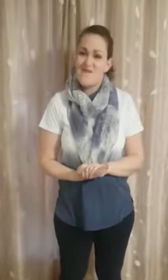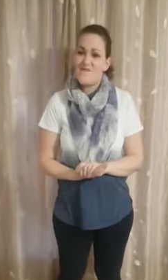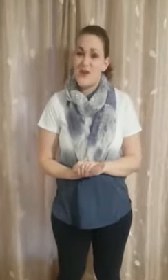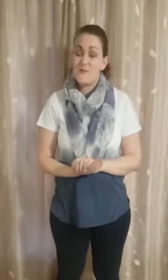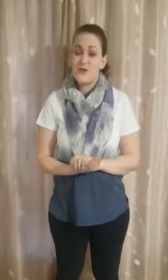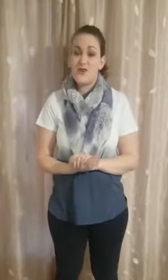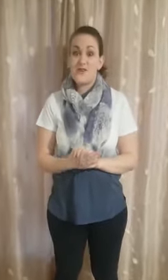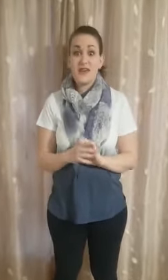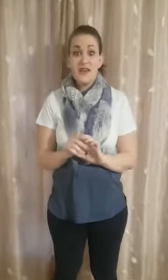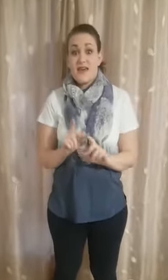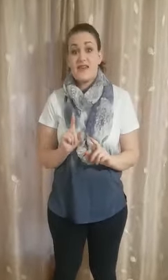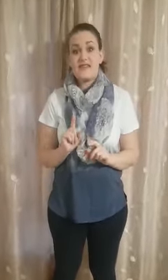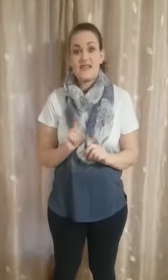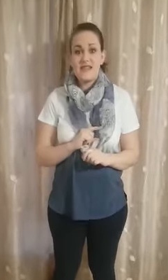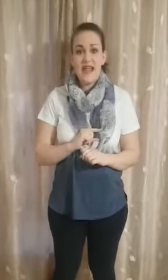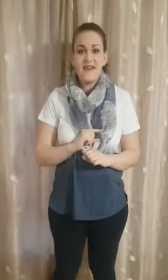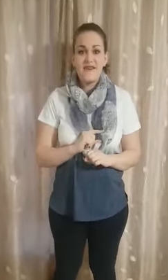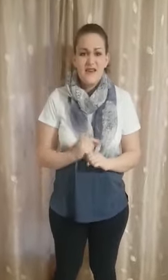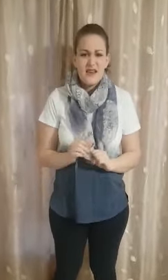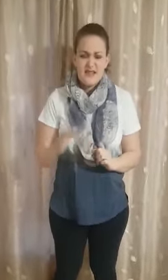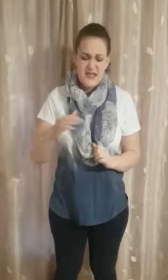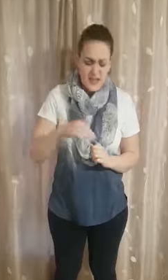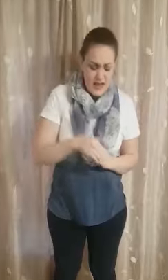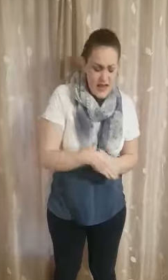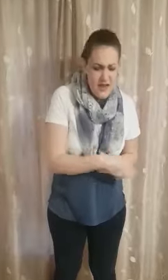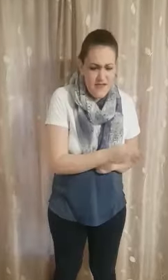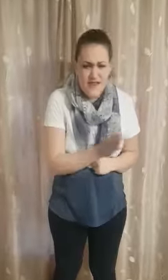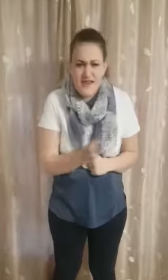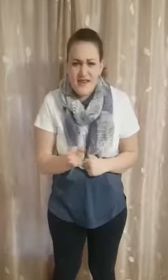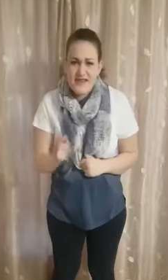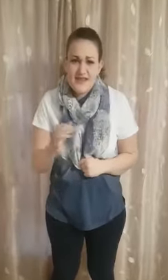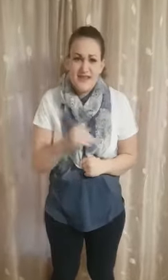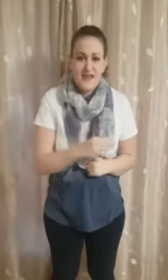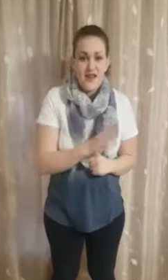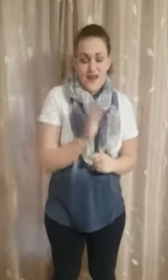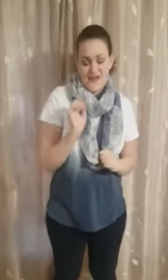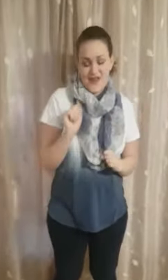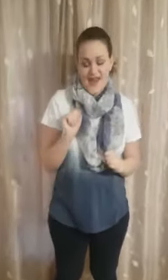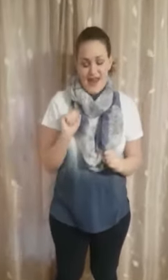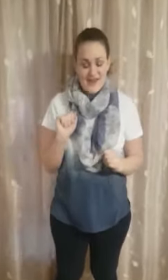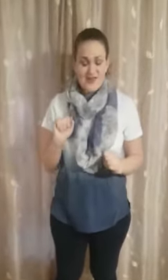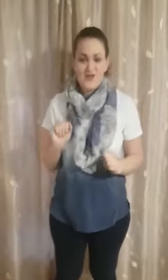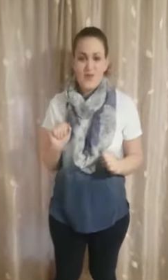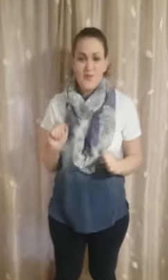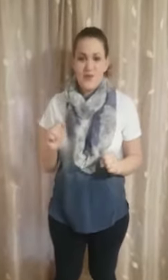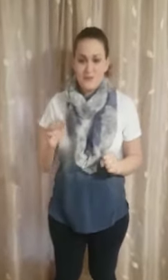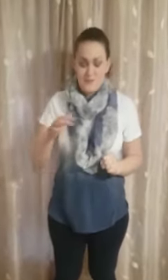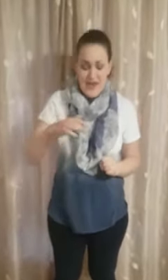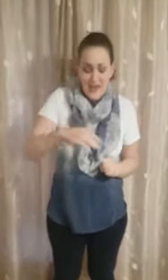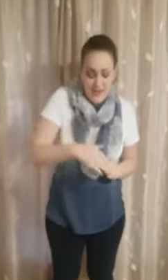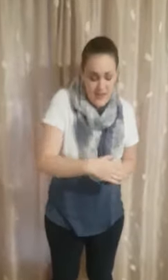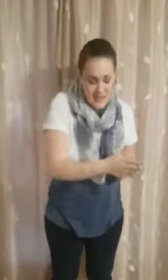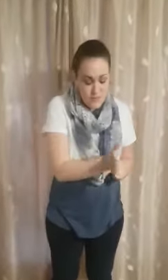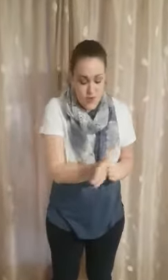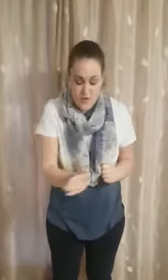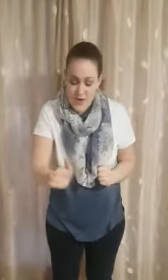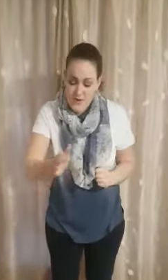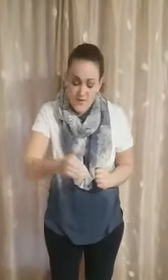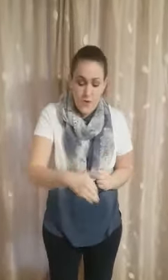Very good. A snake slithers. Okay, so we're going to be making this movement for